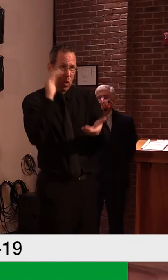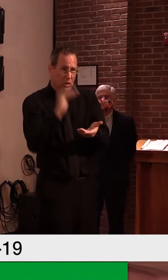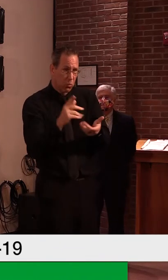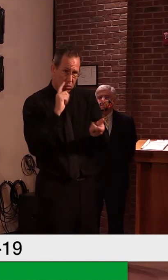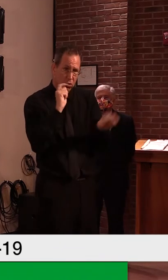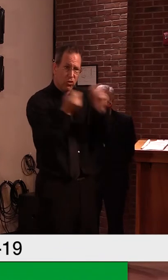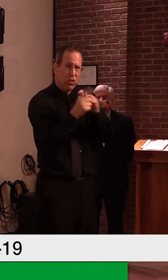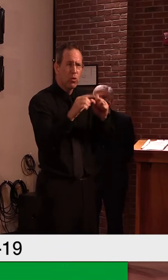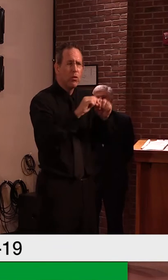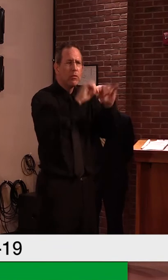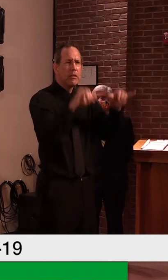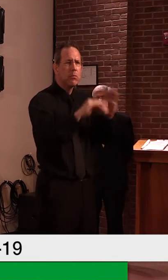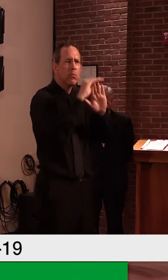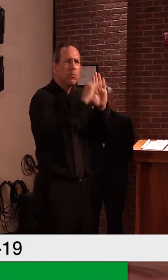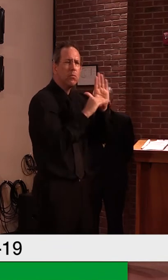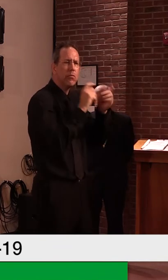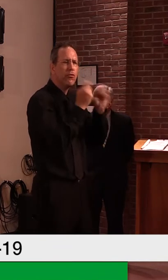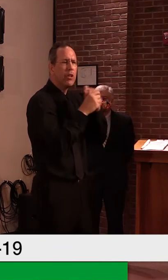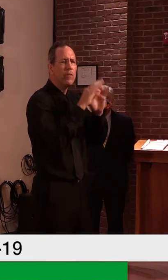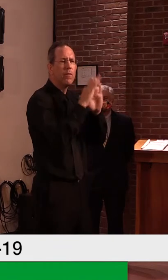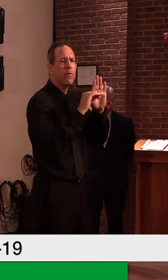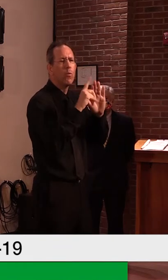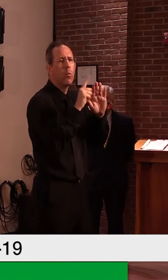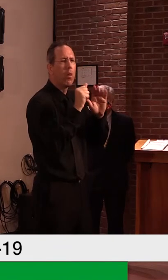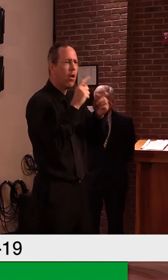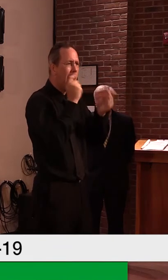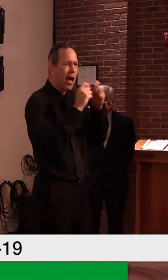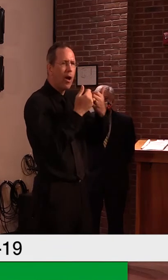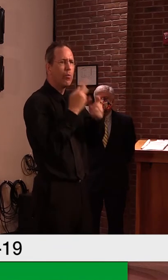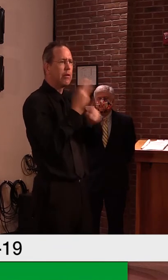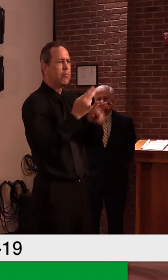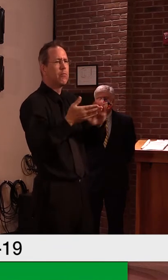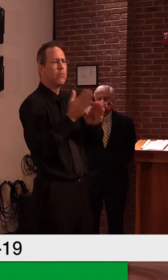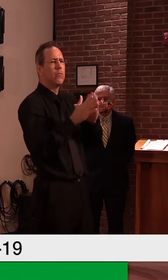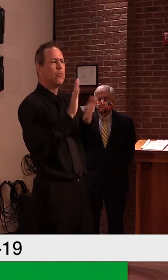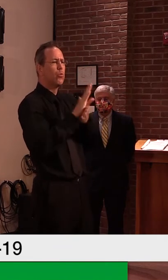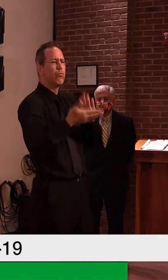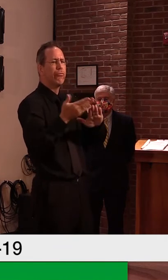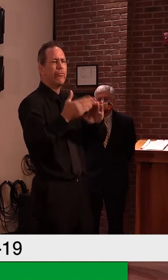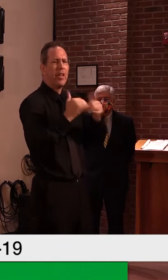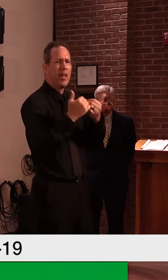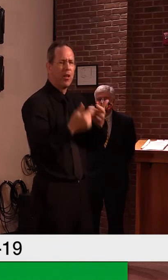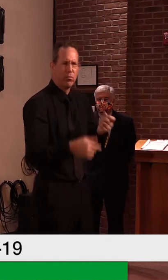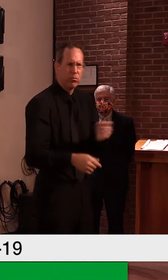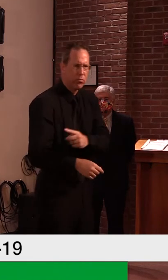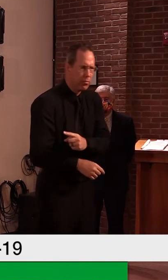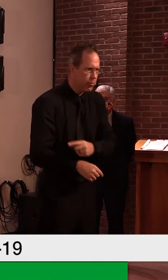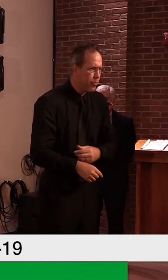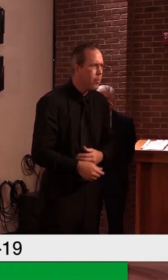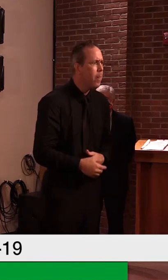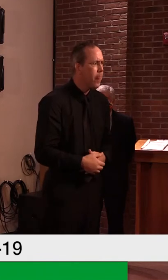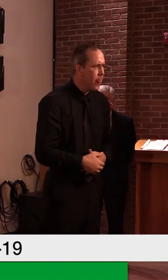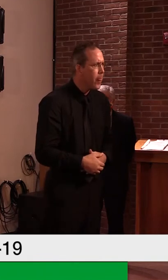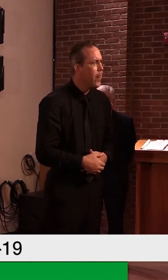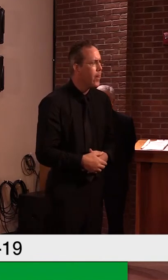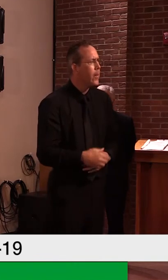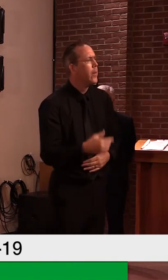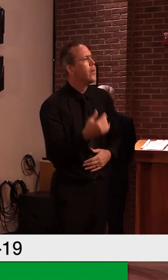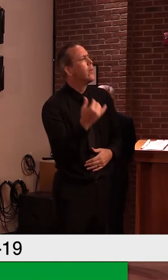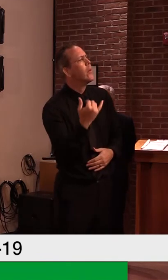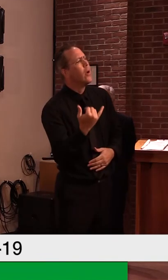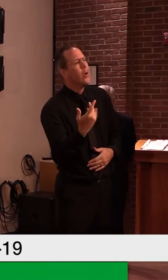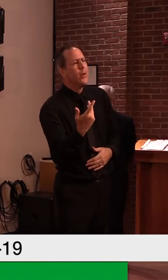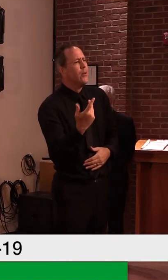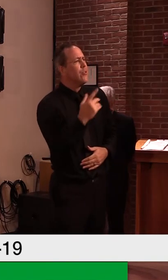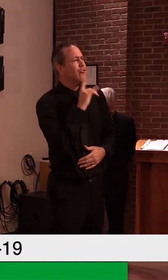we've, we've lost about 30,000 students, uh, down from about 103,000 down to 73 to 75,000 at